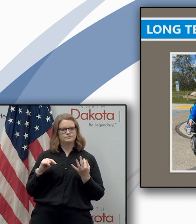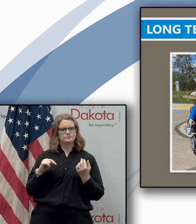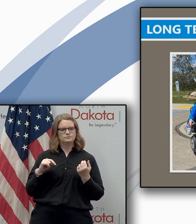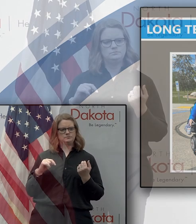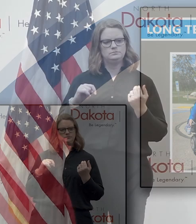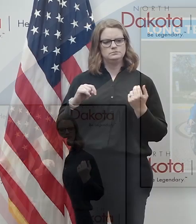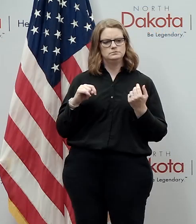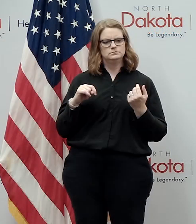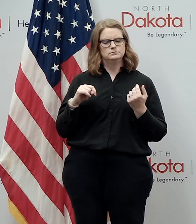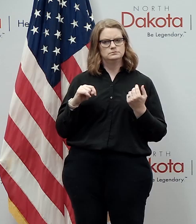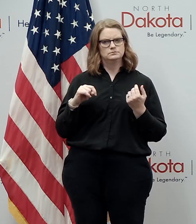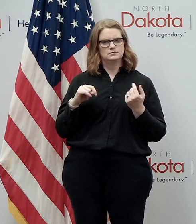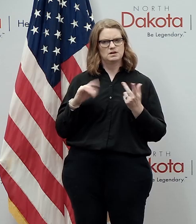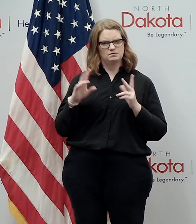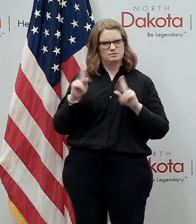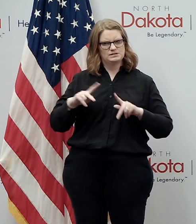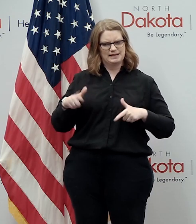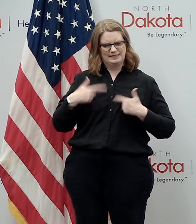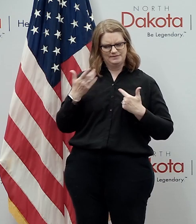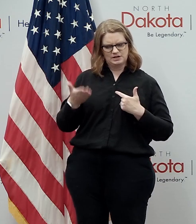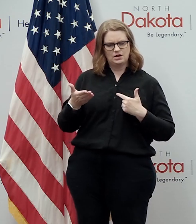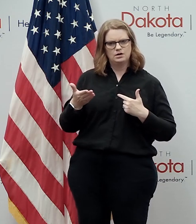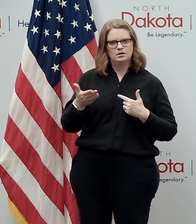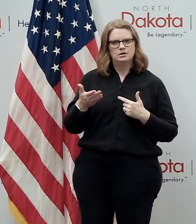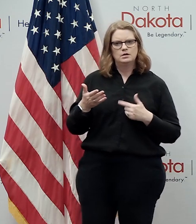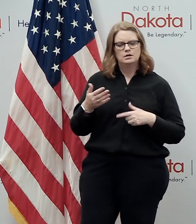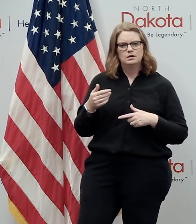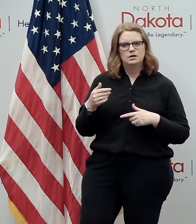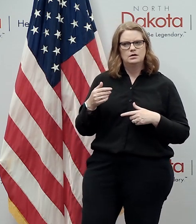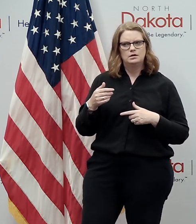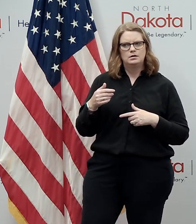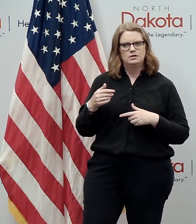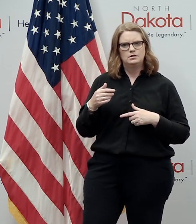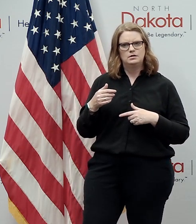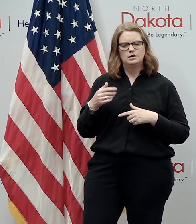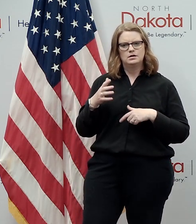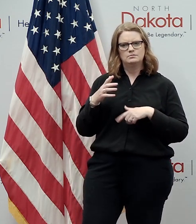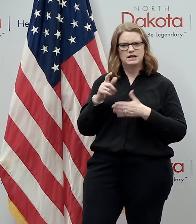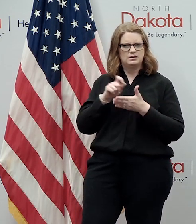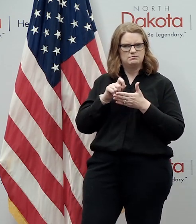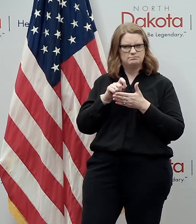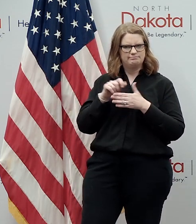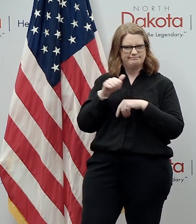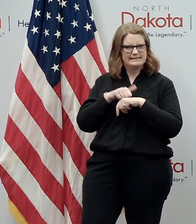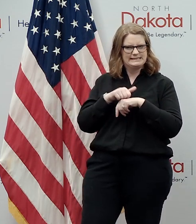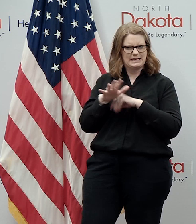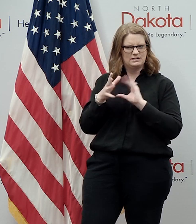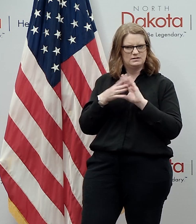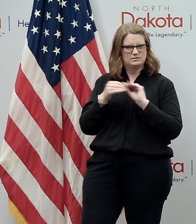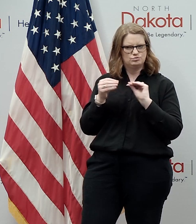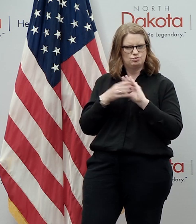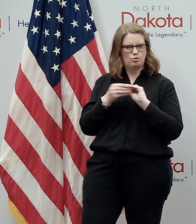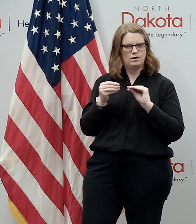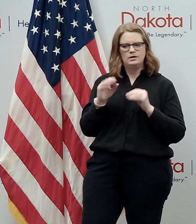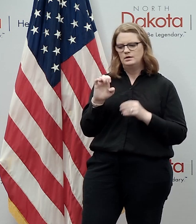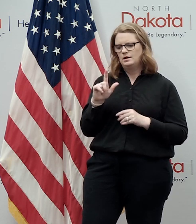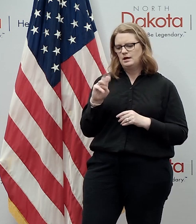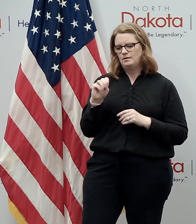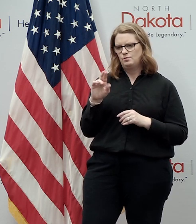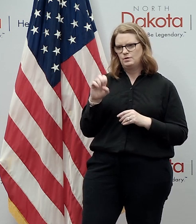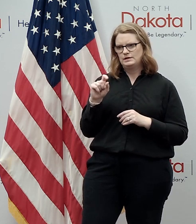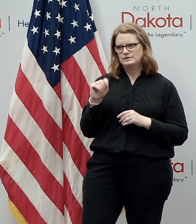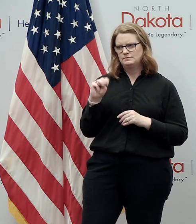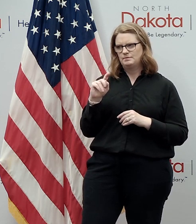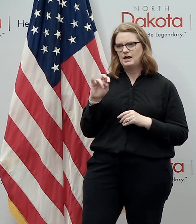uh of of a resident there uh had sent in uh this note uh and again this is elmcrest manor had